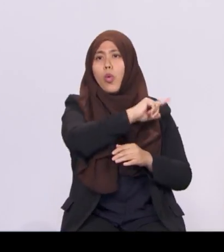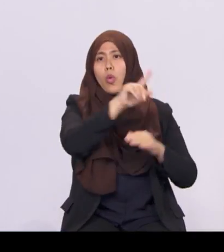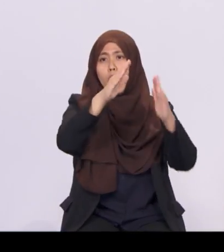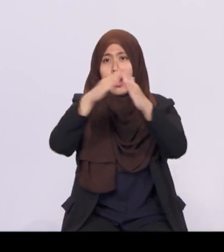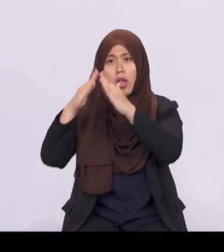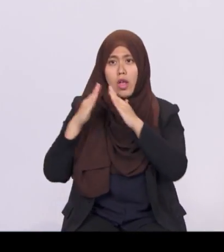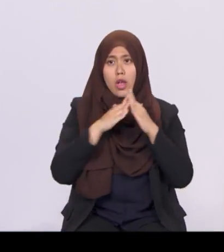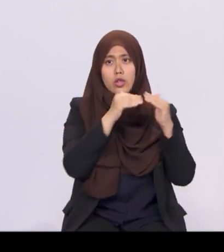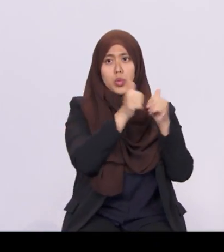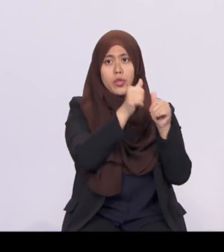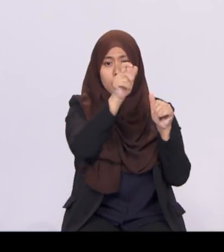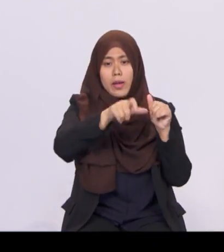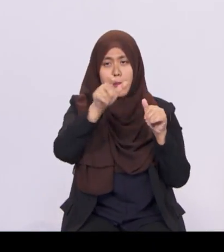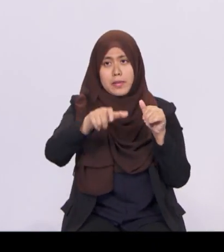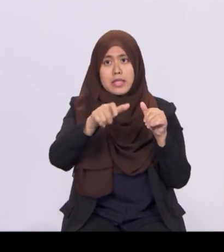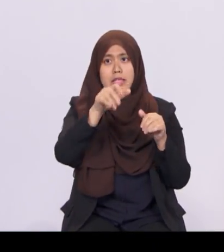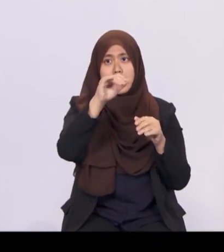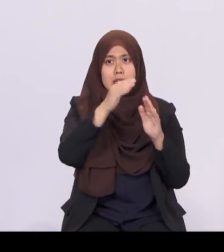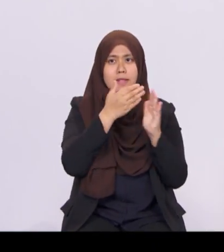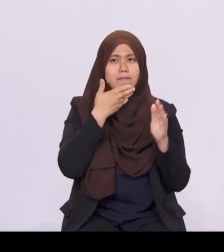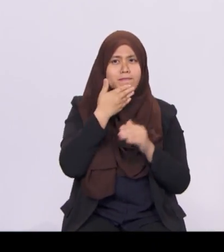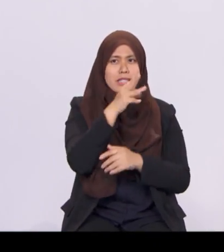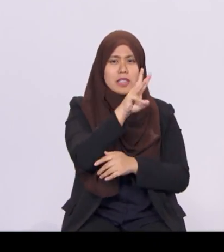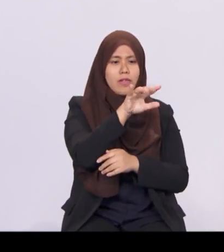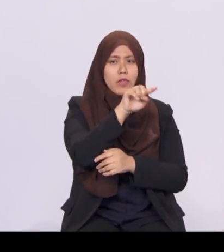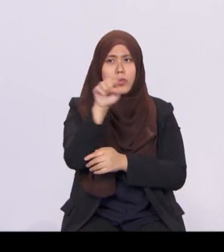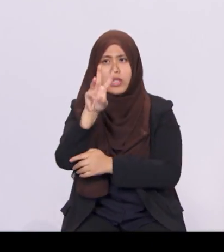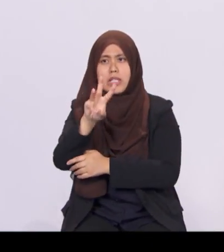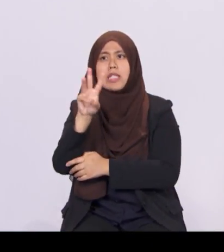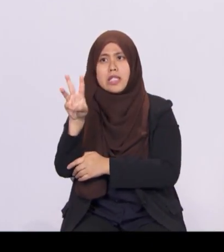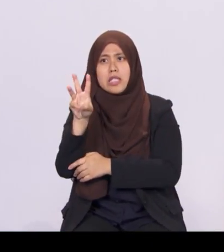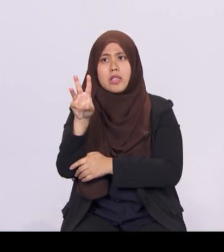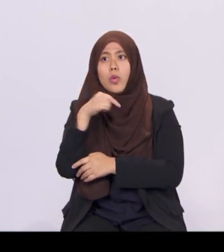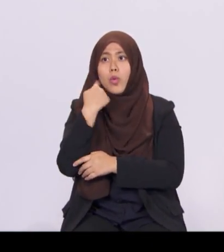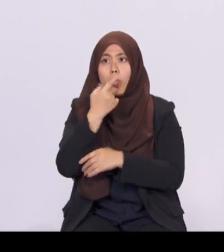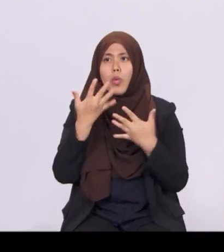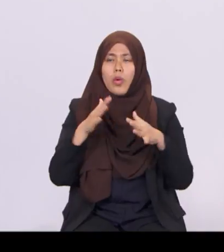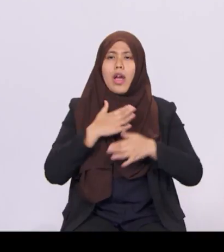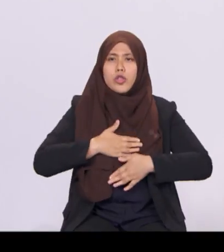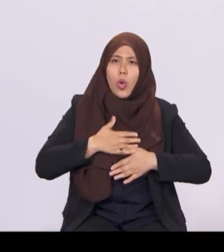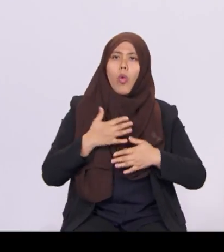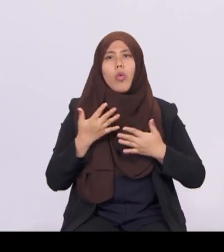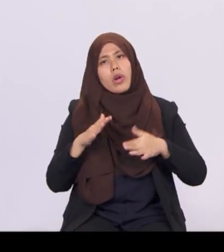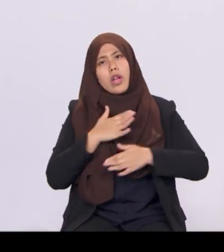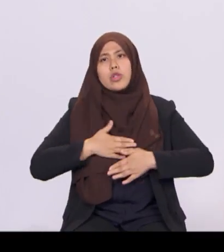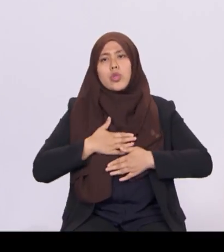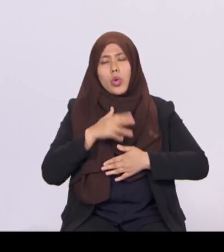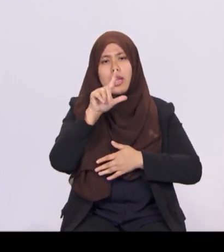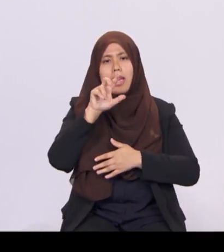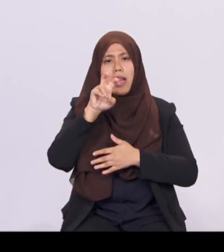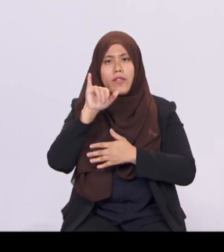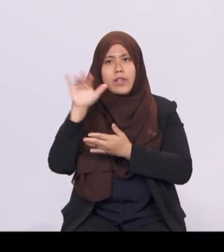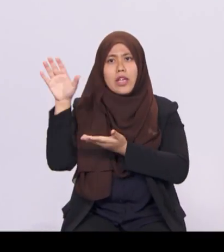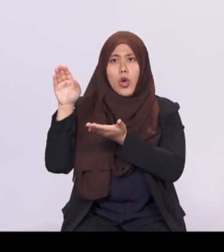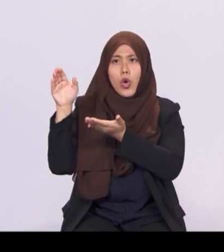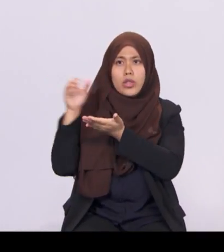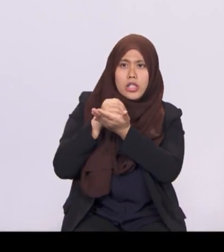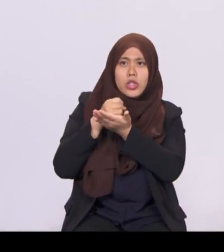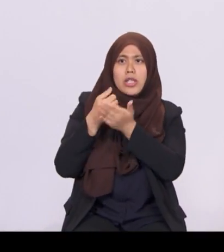persons aged 65 and 66 who have enjoyed the levy concession under the aged persons scheme before